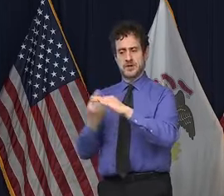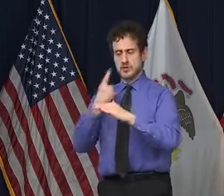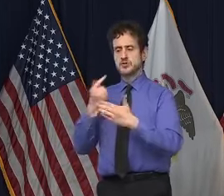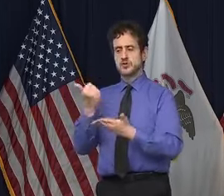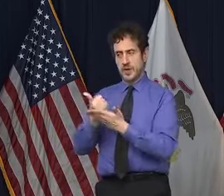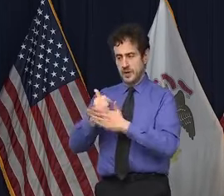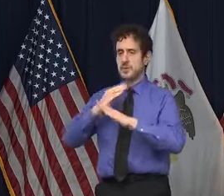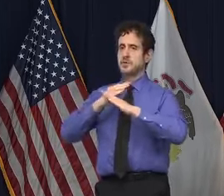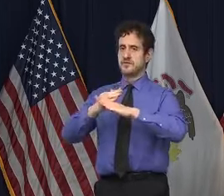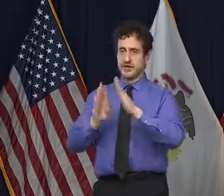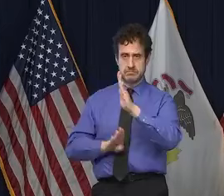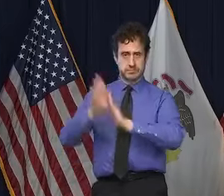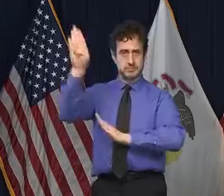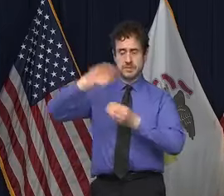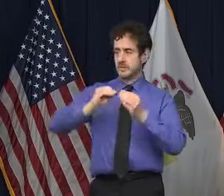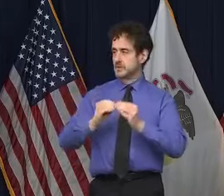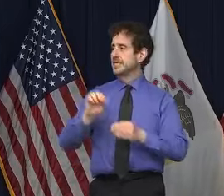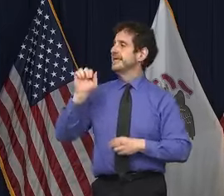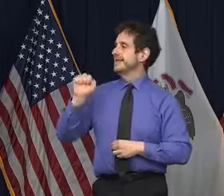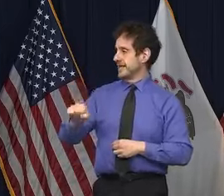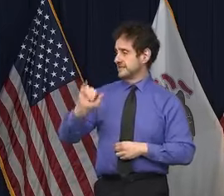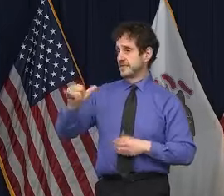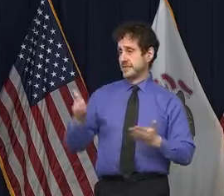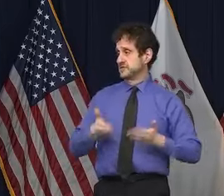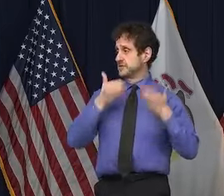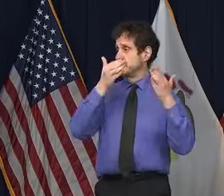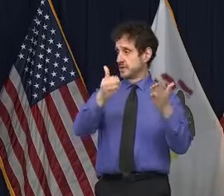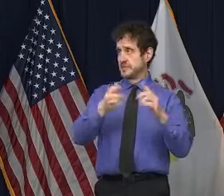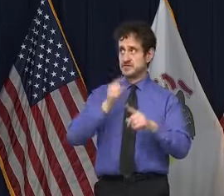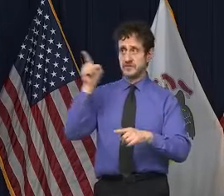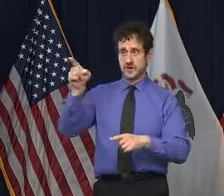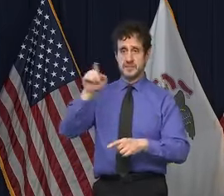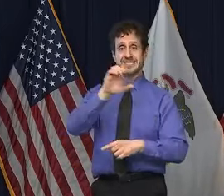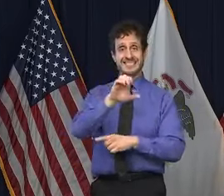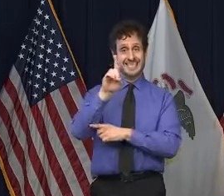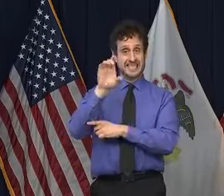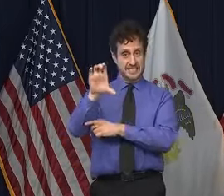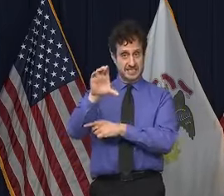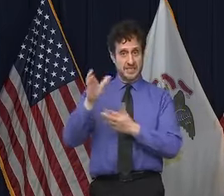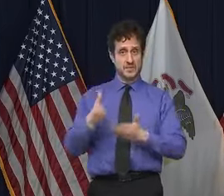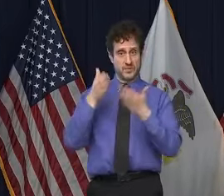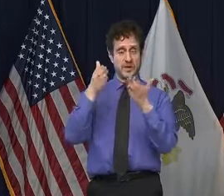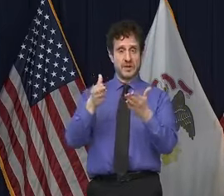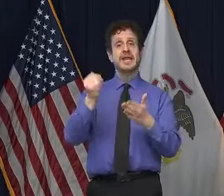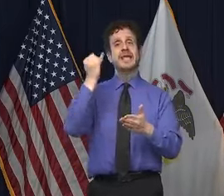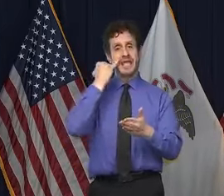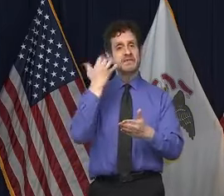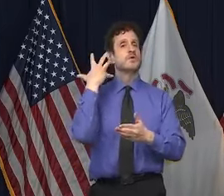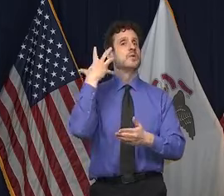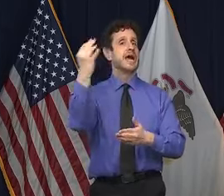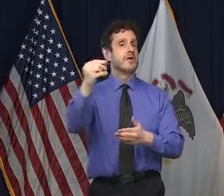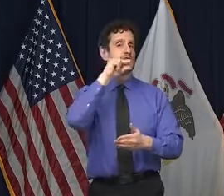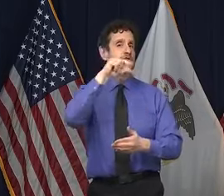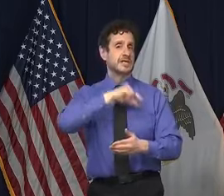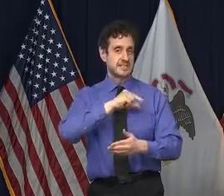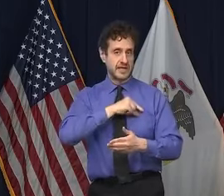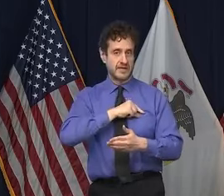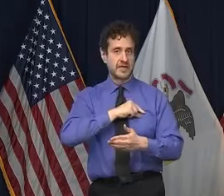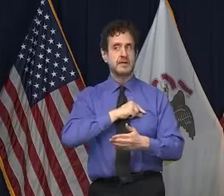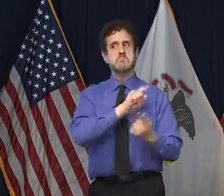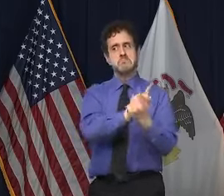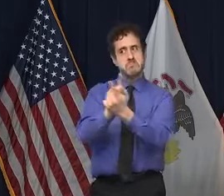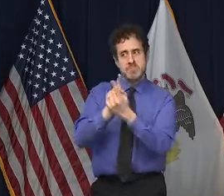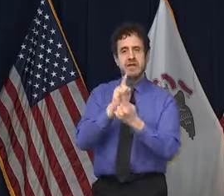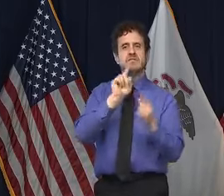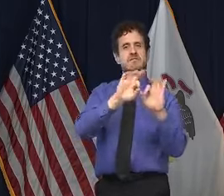Yes, that is absolutely what, that is the recommendation that's come from the CDC and from other experts nationally is that even